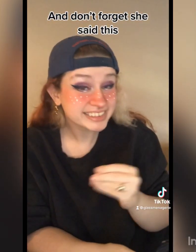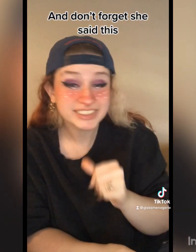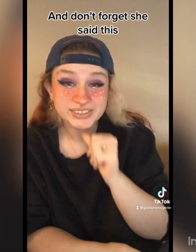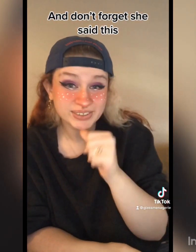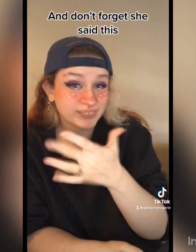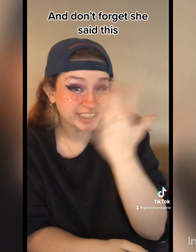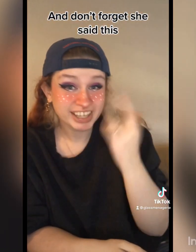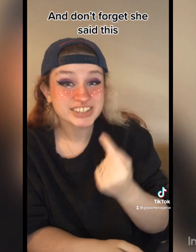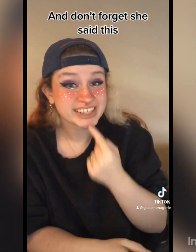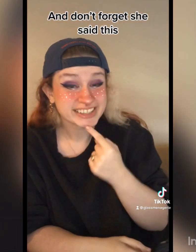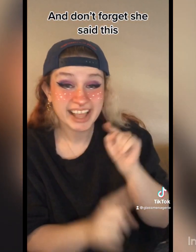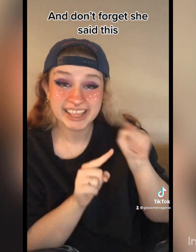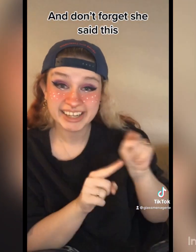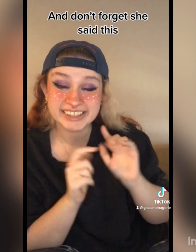And don't forget she said this.